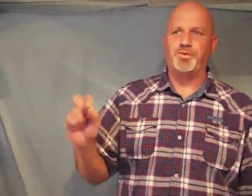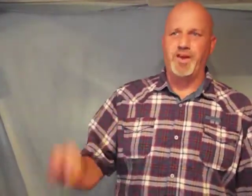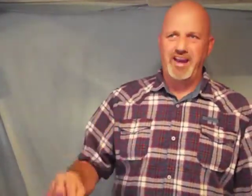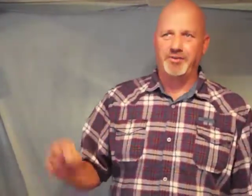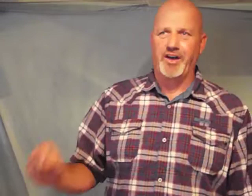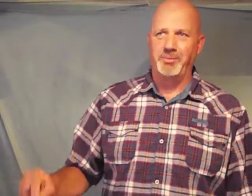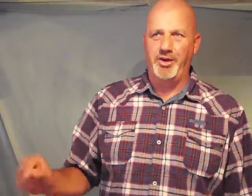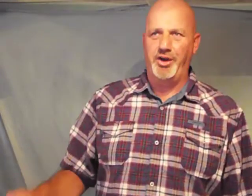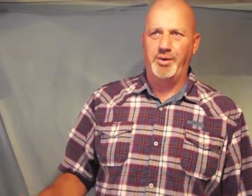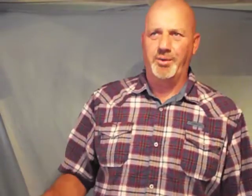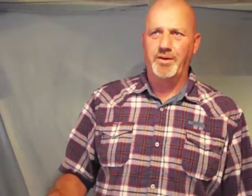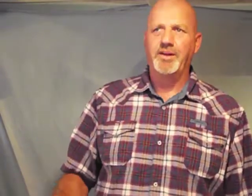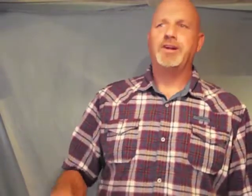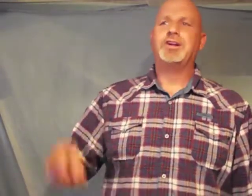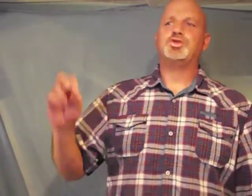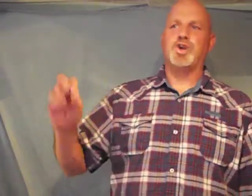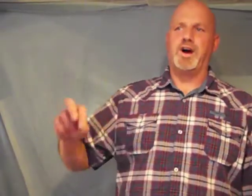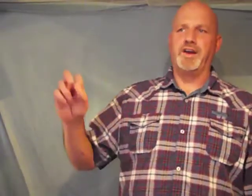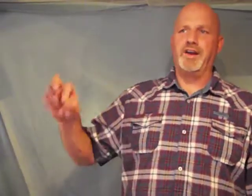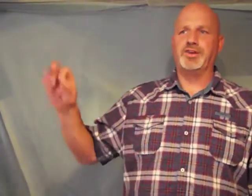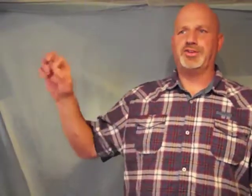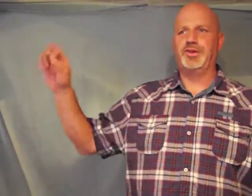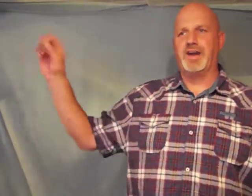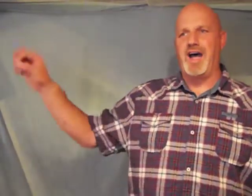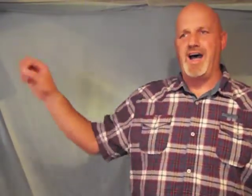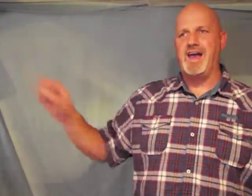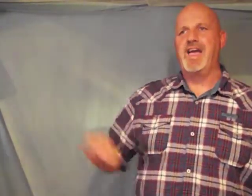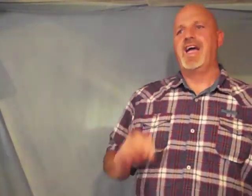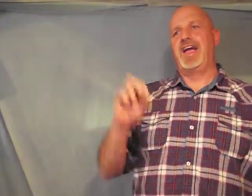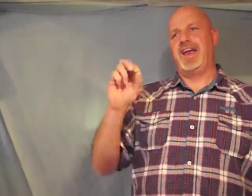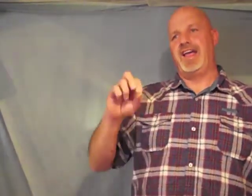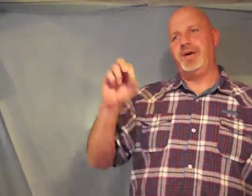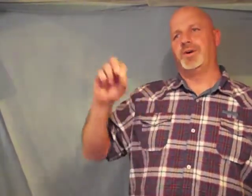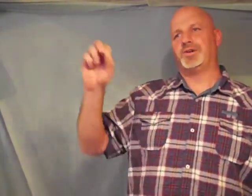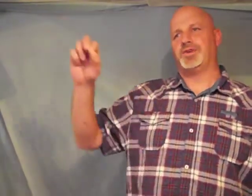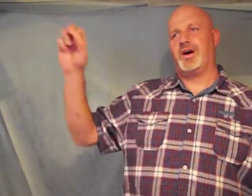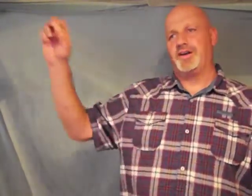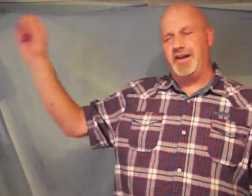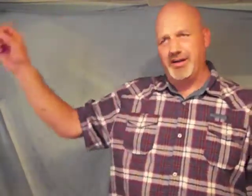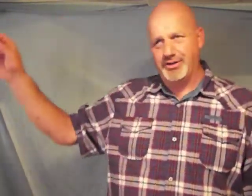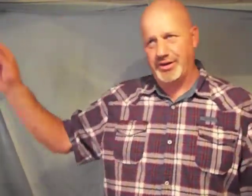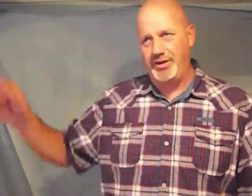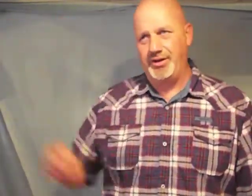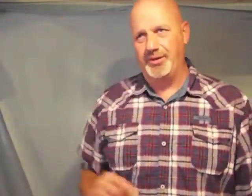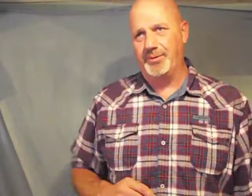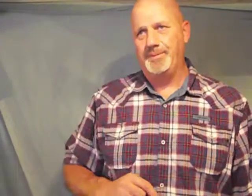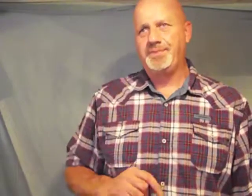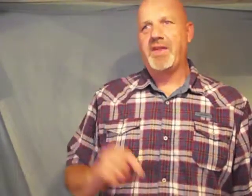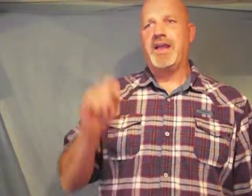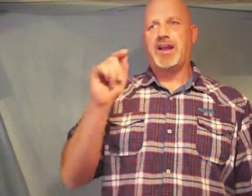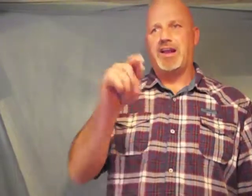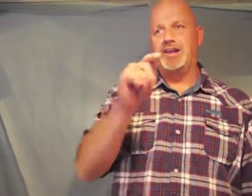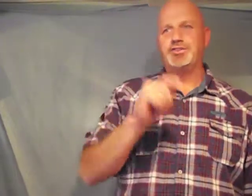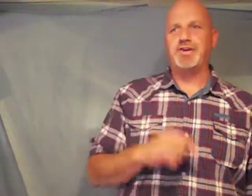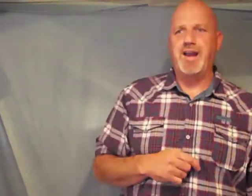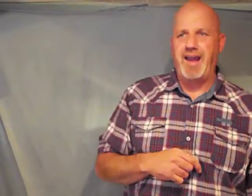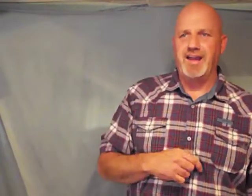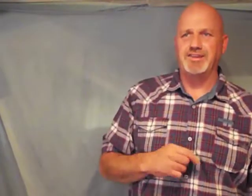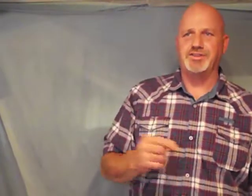flee from you draw near to God and he will draw near to you cleanse your hands you